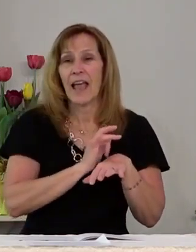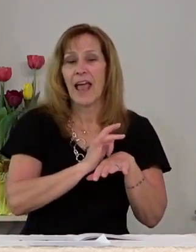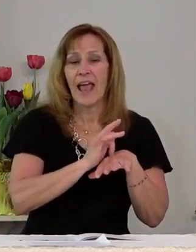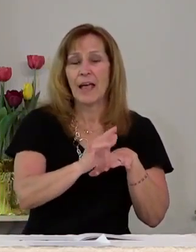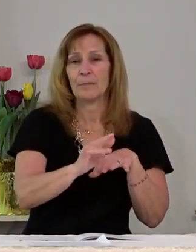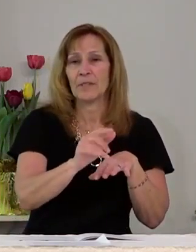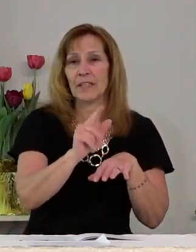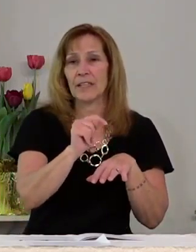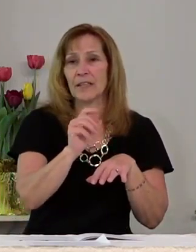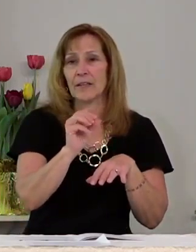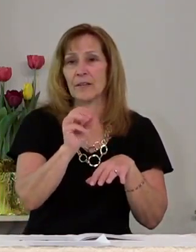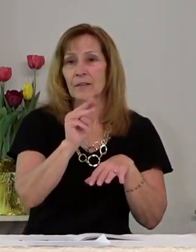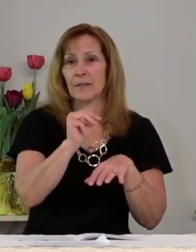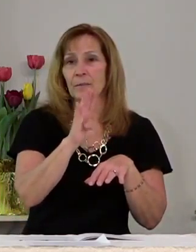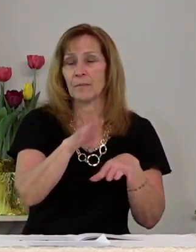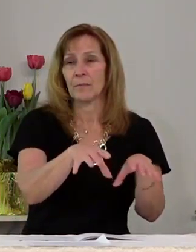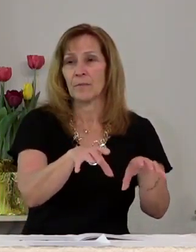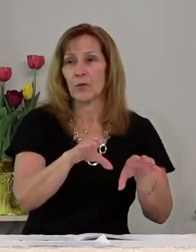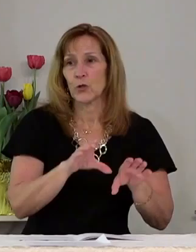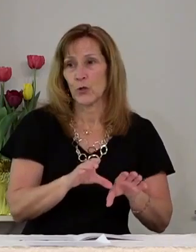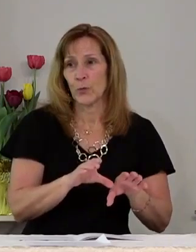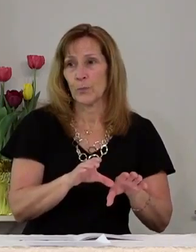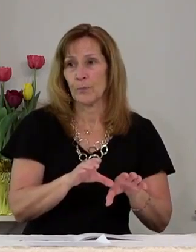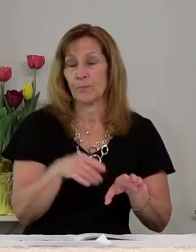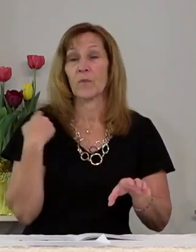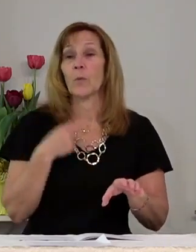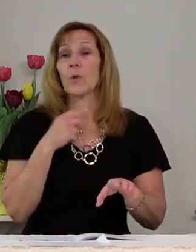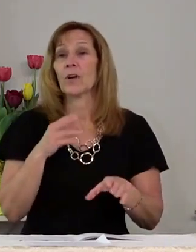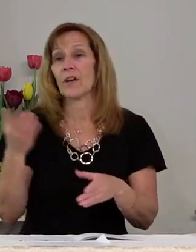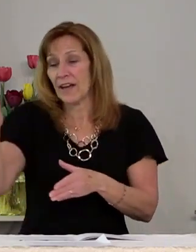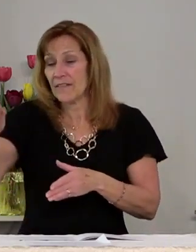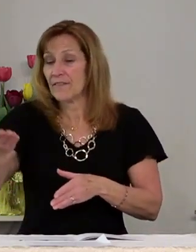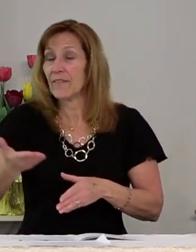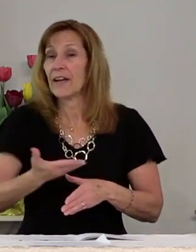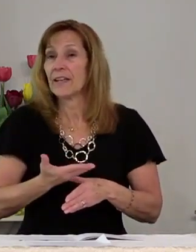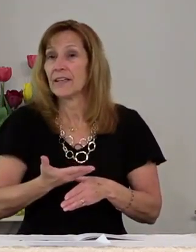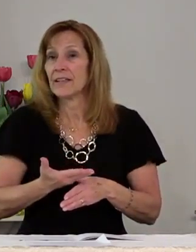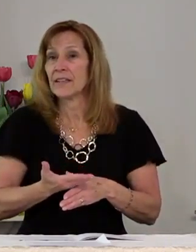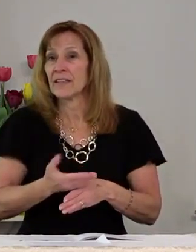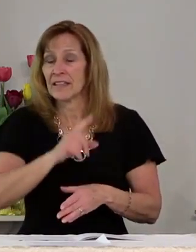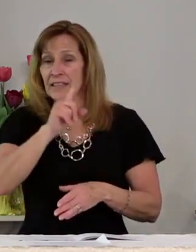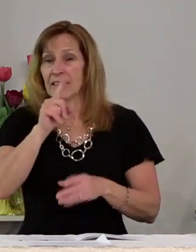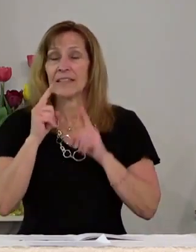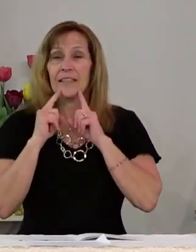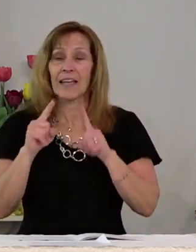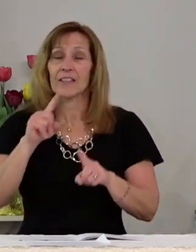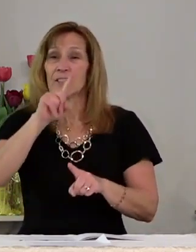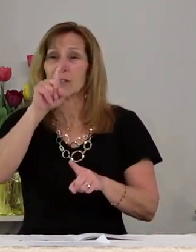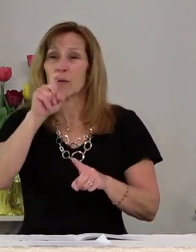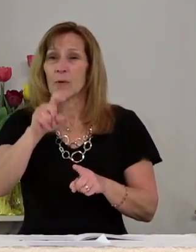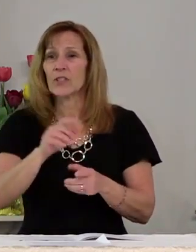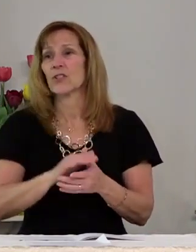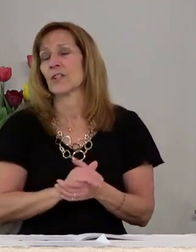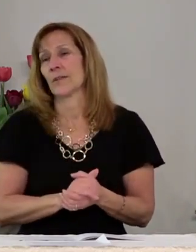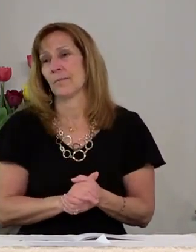tomb and we are invited to answer the question